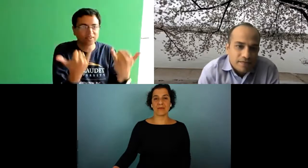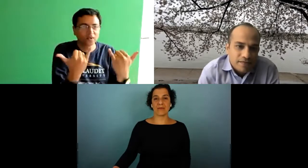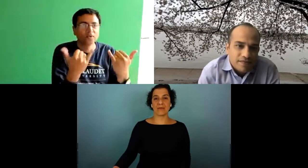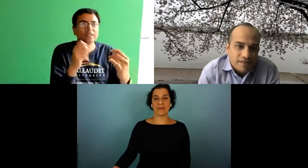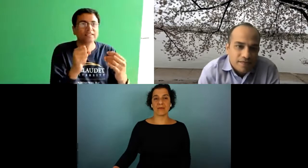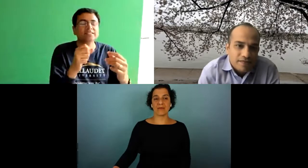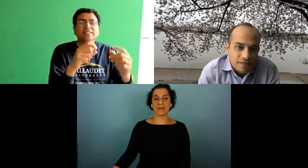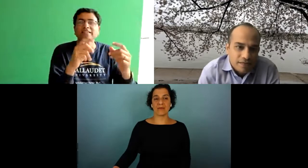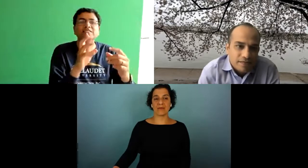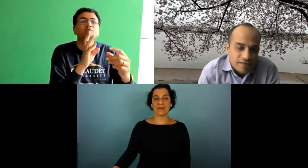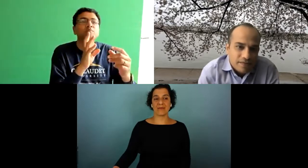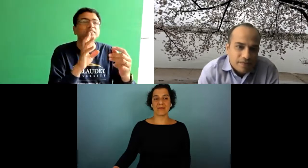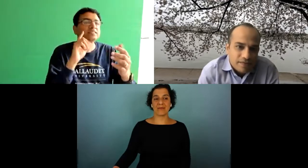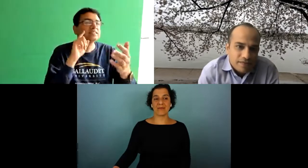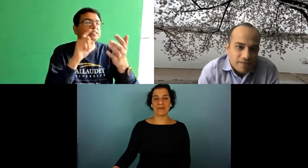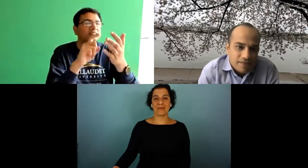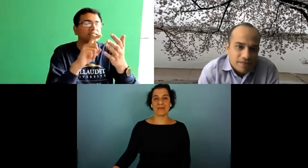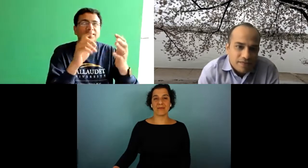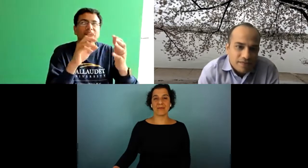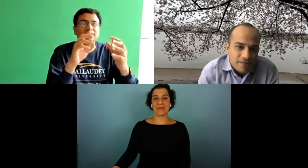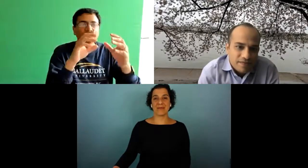to give you an example that is still unresolved